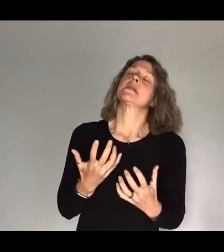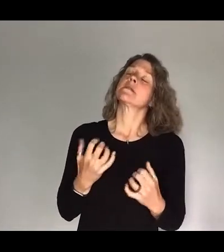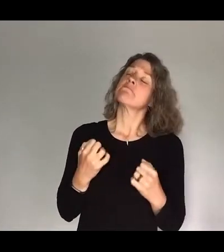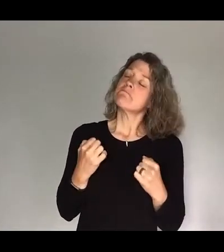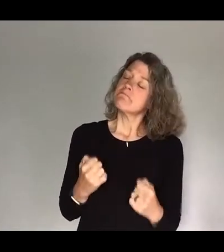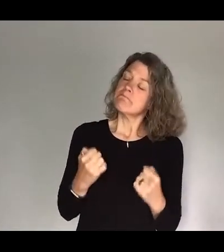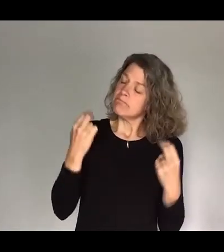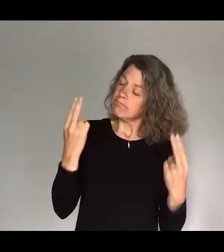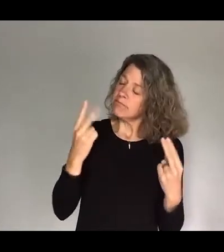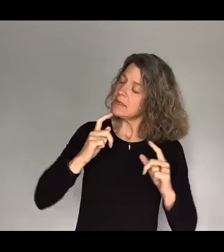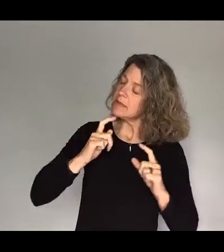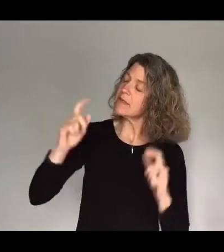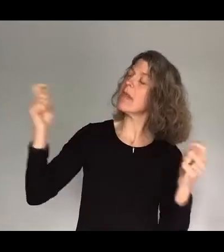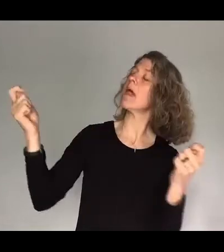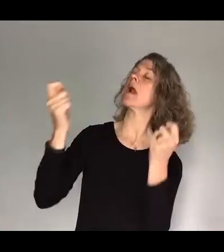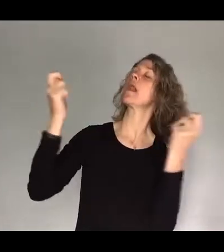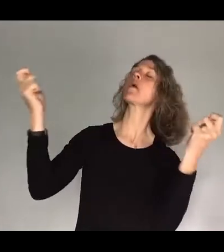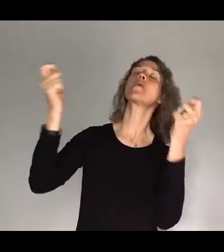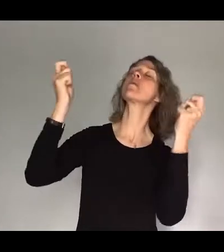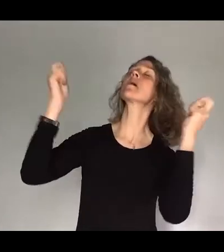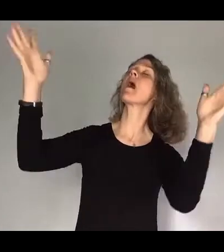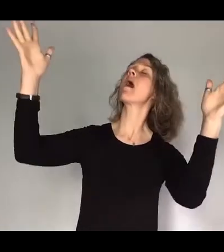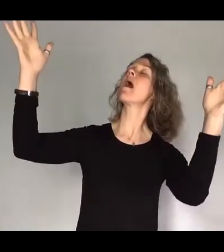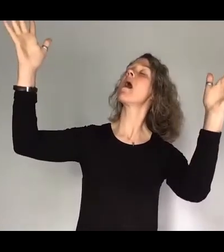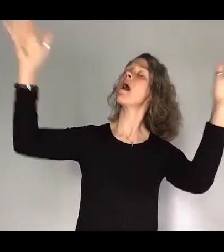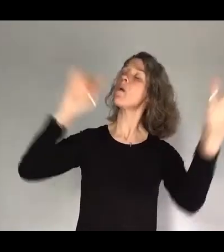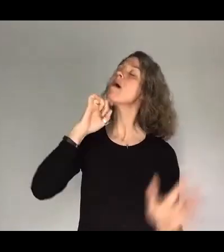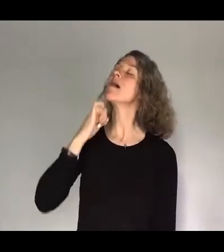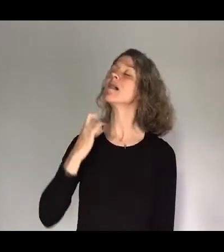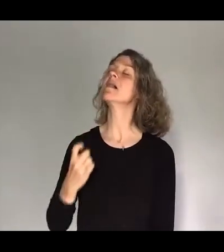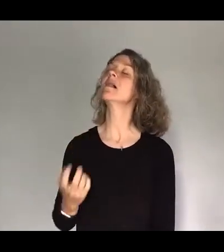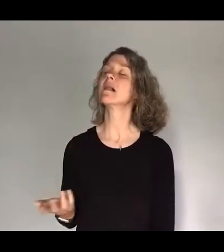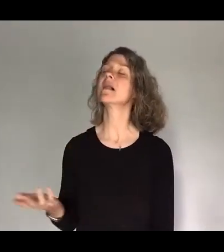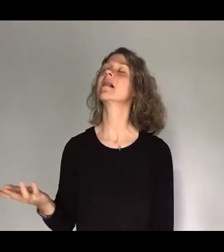my hallelujah lift All the same